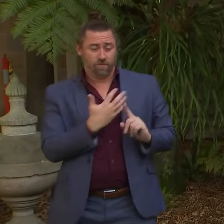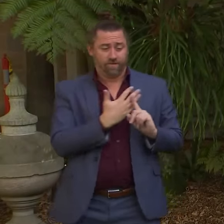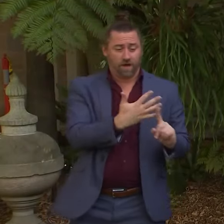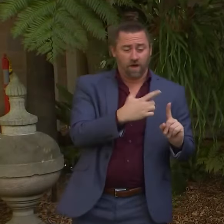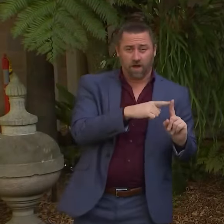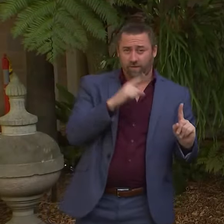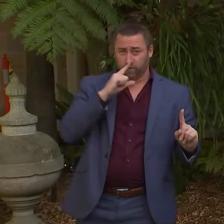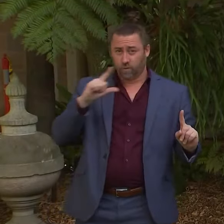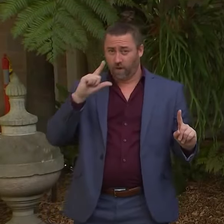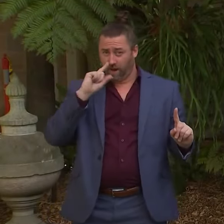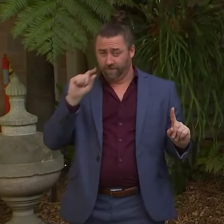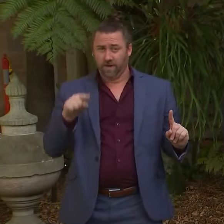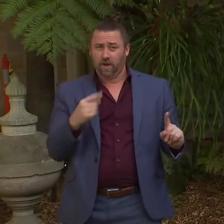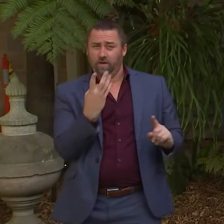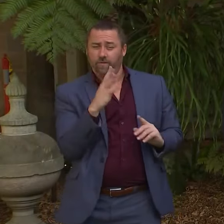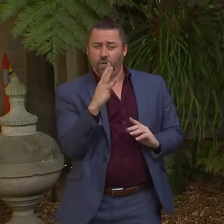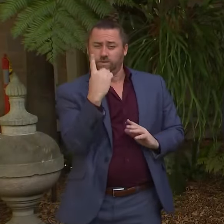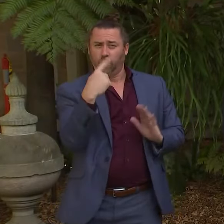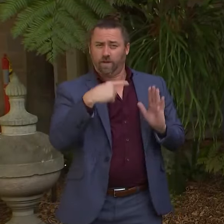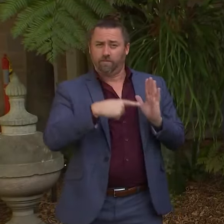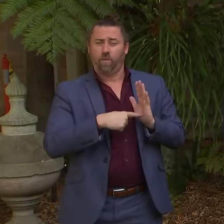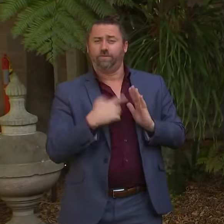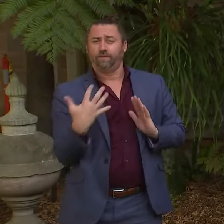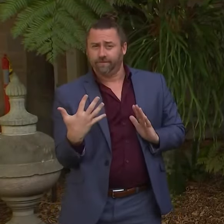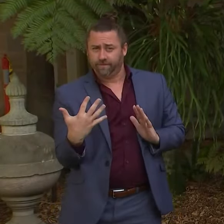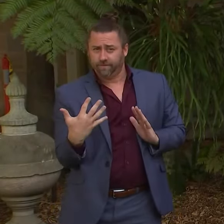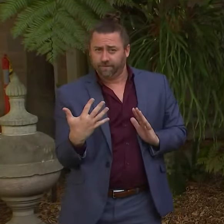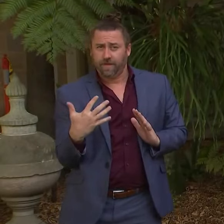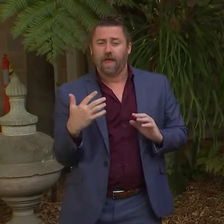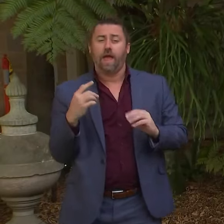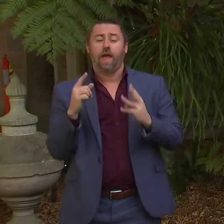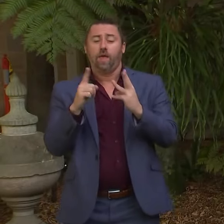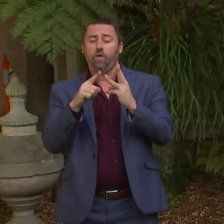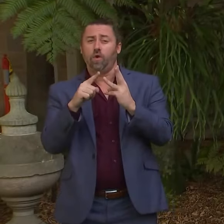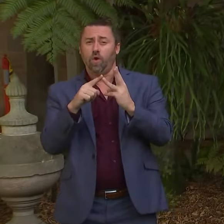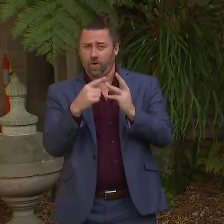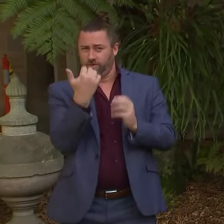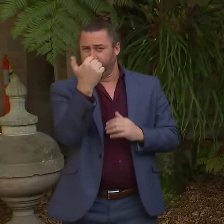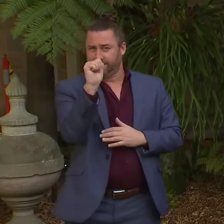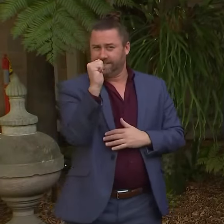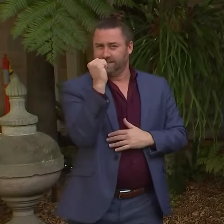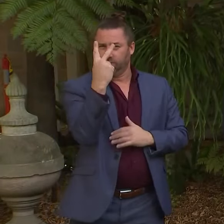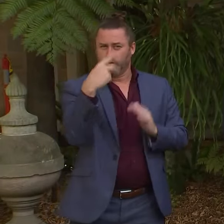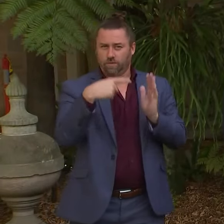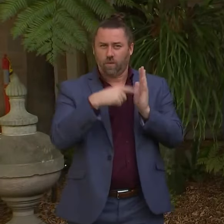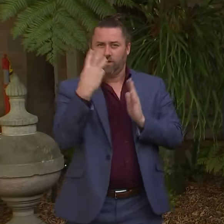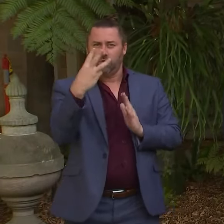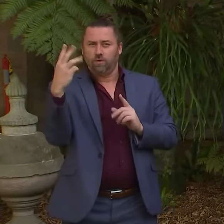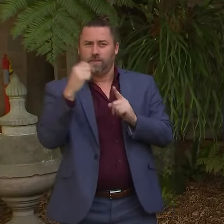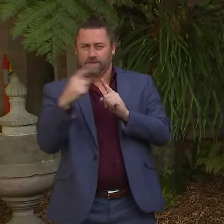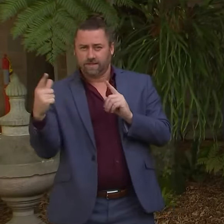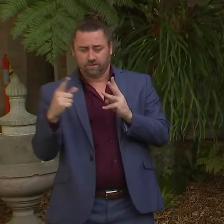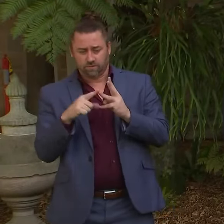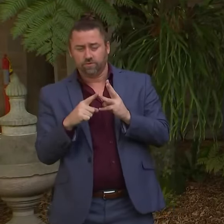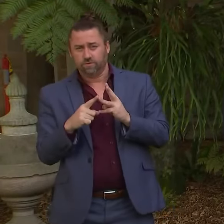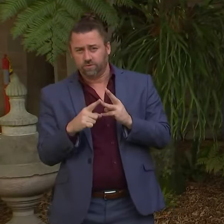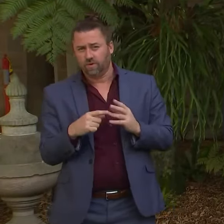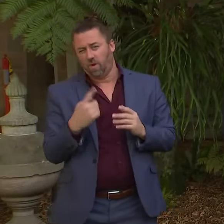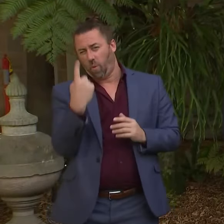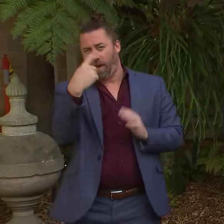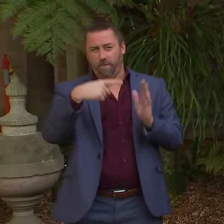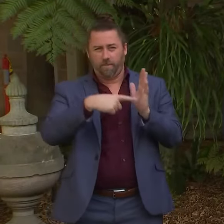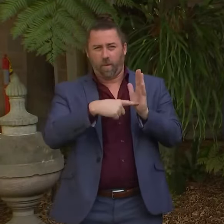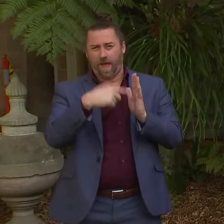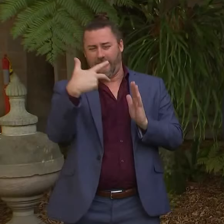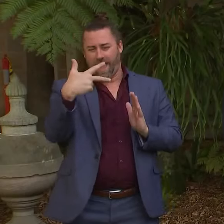olds are now at 41.5 per cent and our boosters at 62.33 per cent. over 1.82